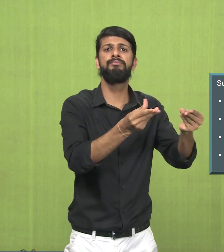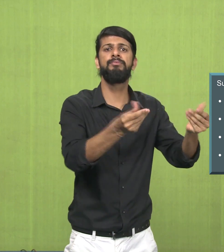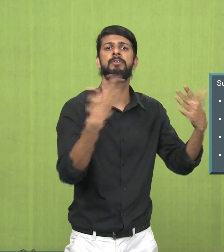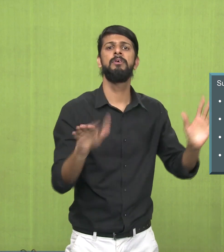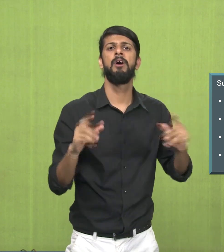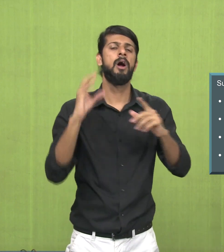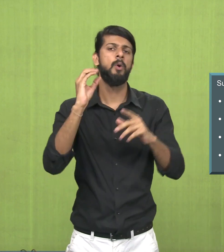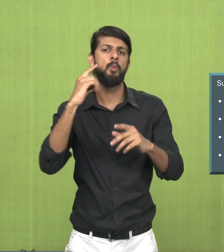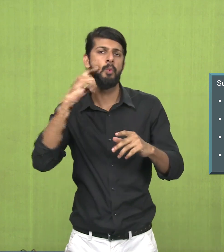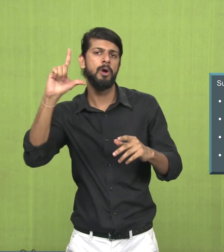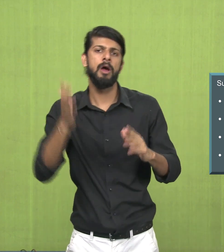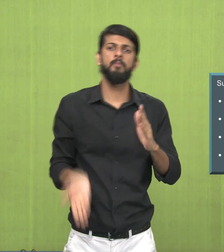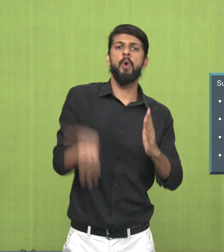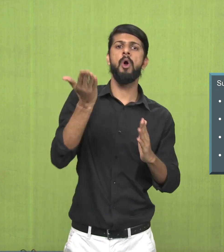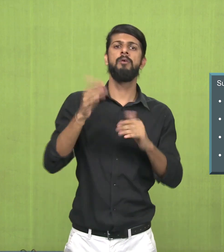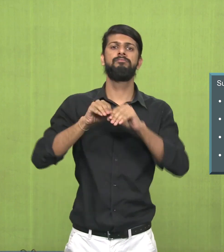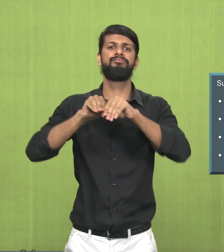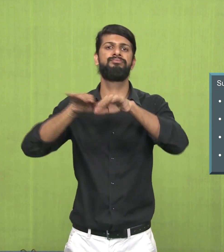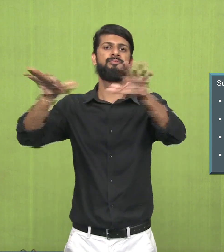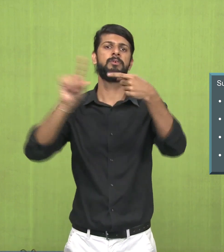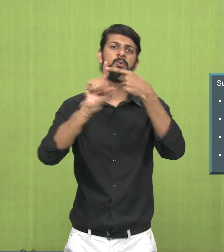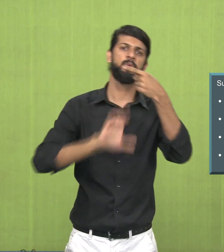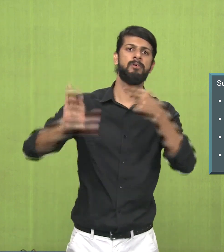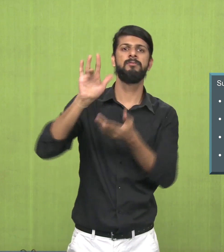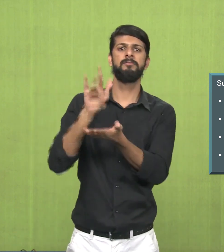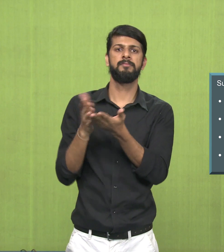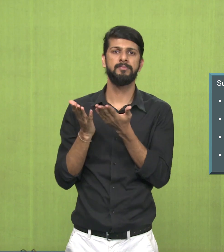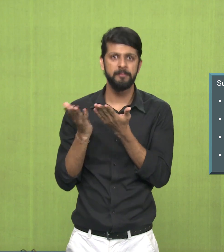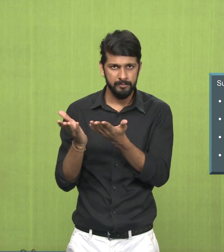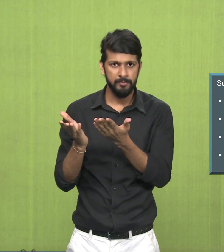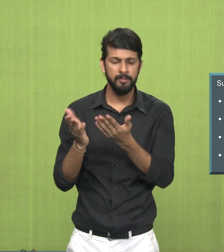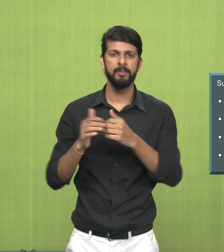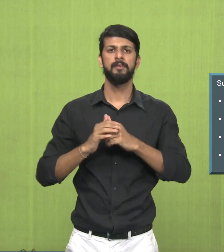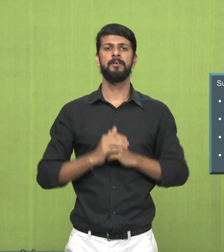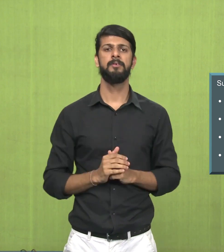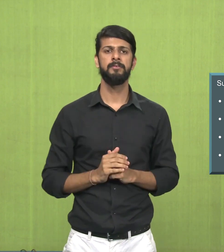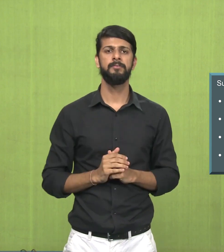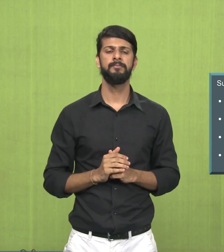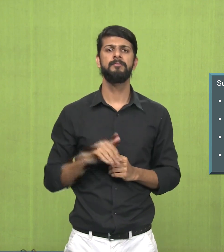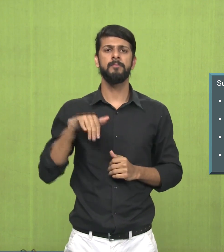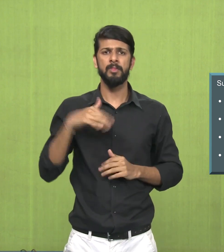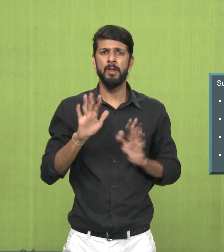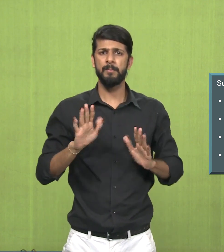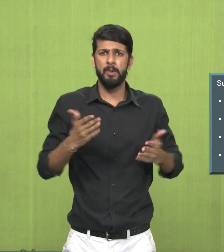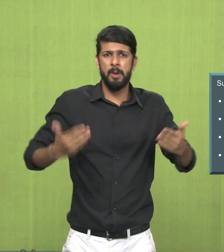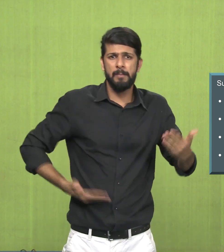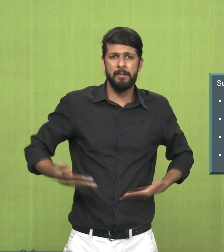the tempera technique started declining while the oil painting technique was totally popularized.